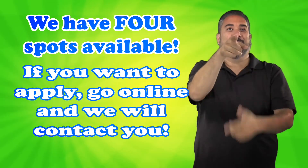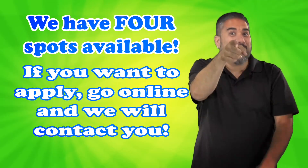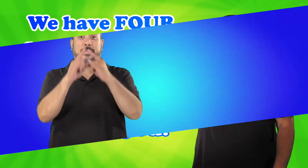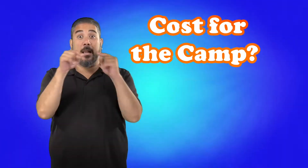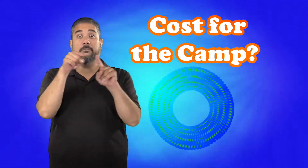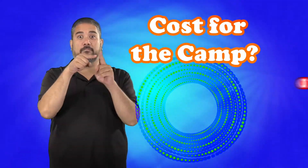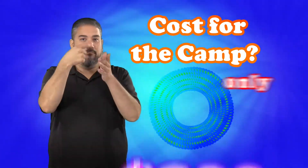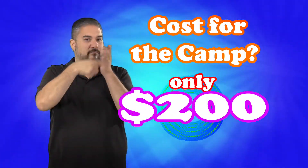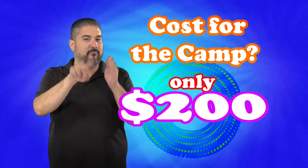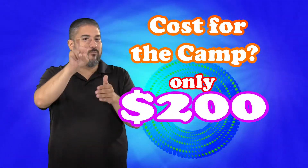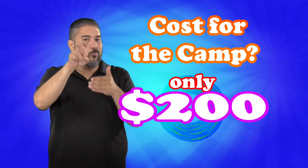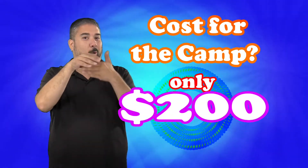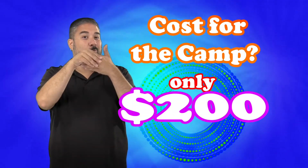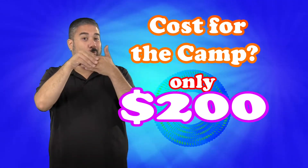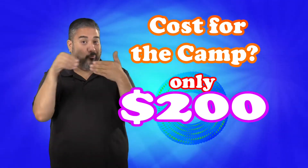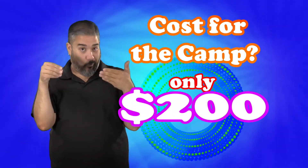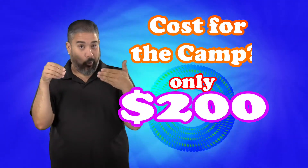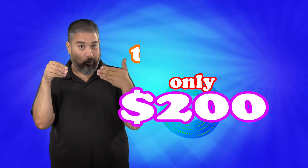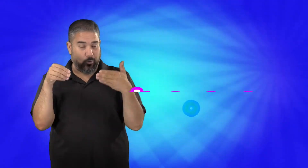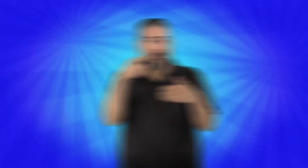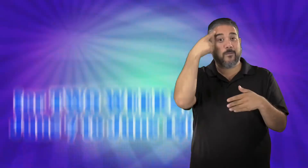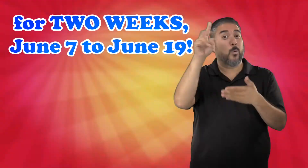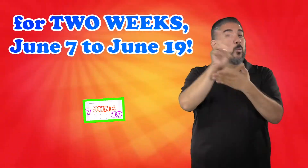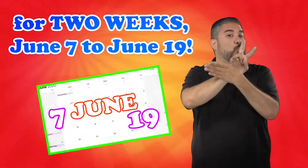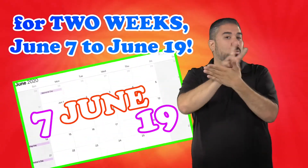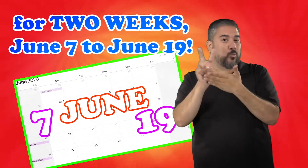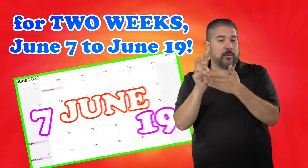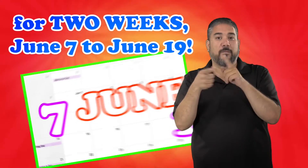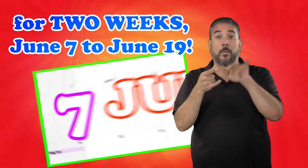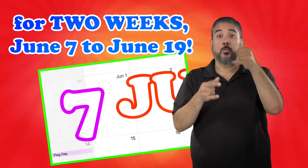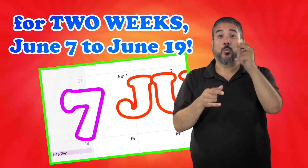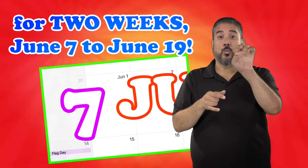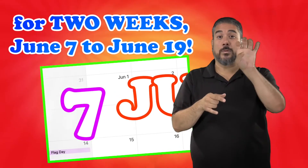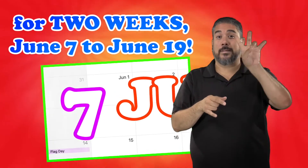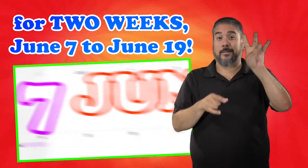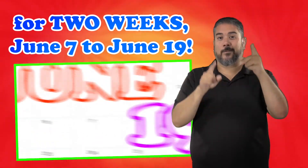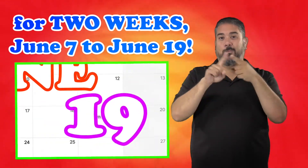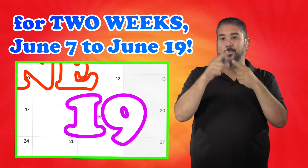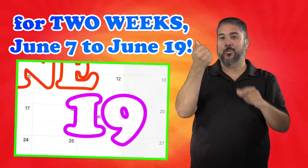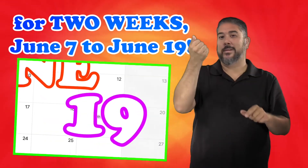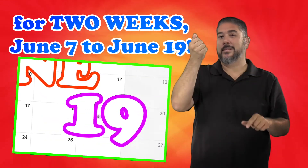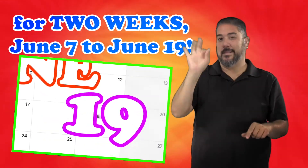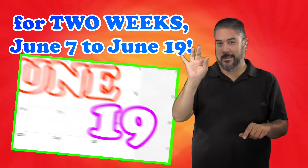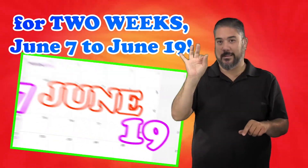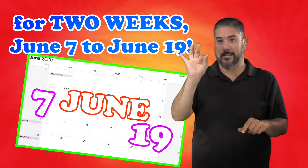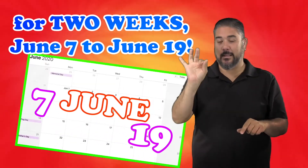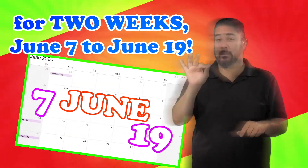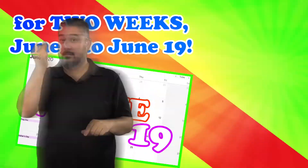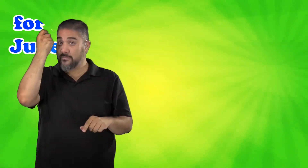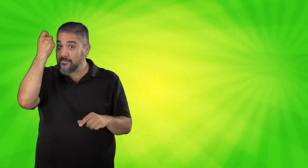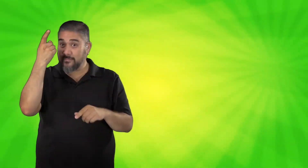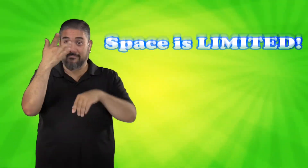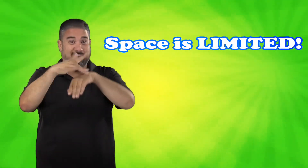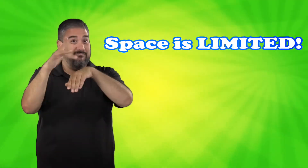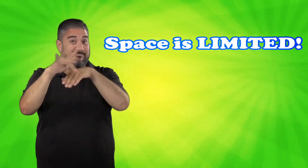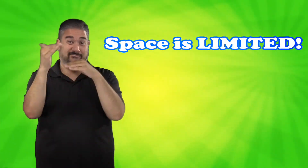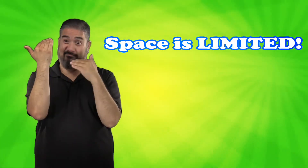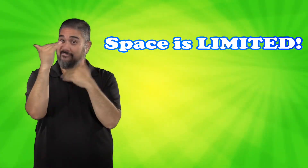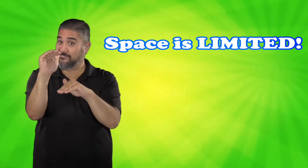The cost for camp is only $200 for two weeks from June 7th to June 19th. Space is limited, so sign up